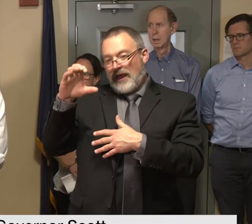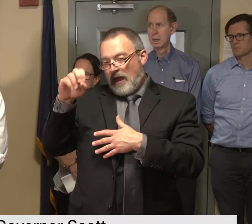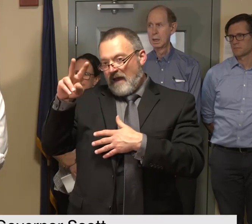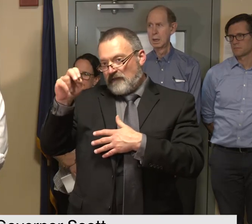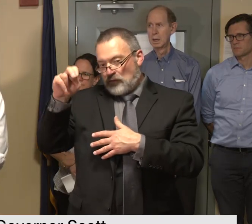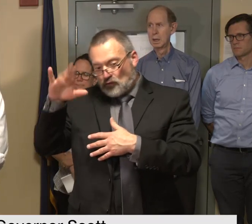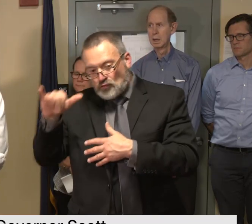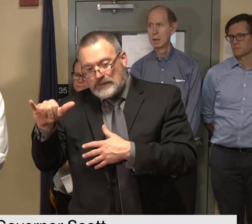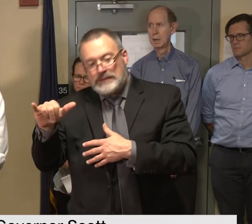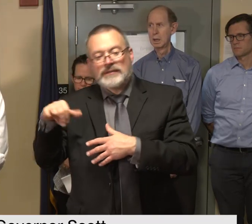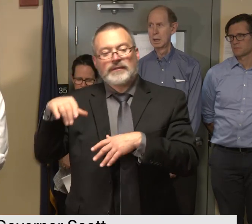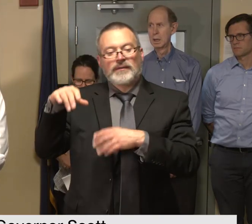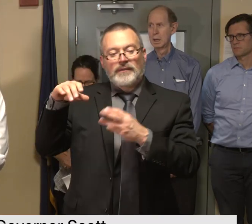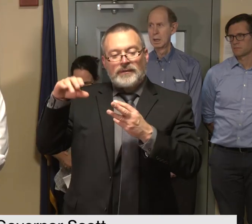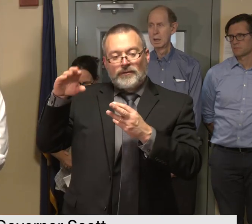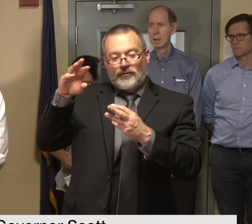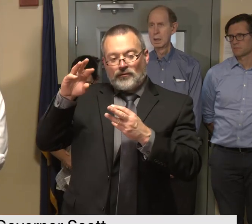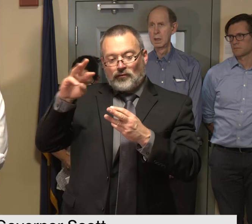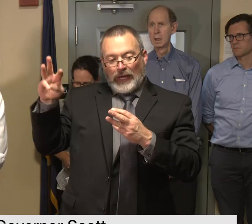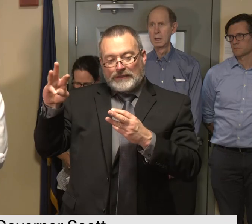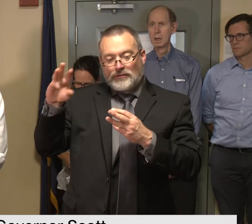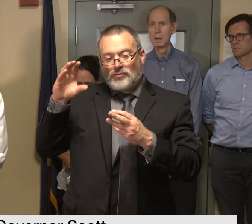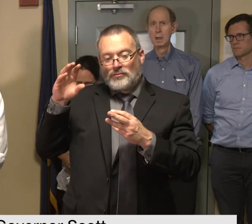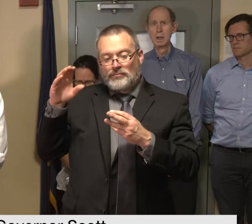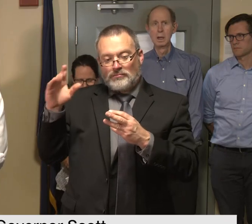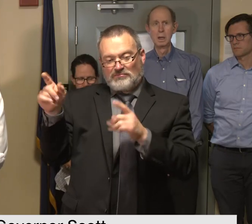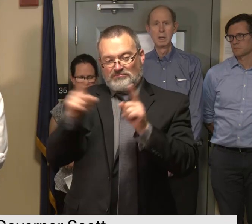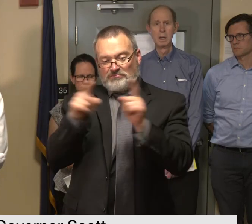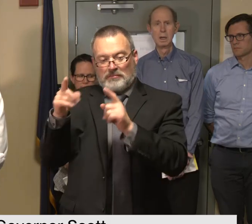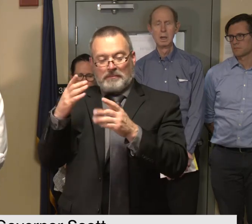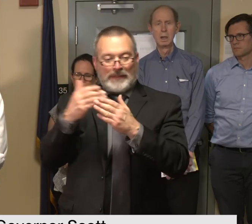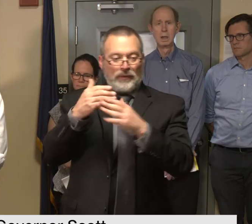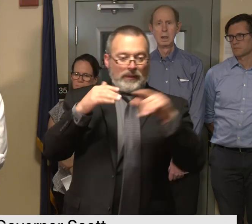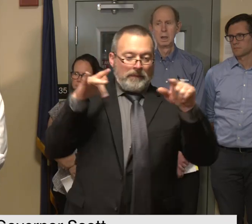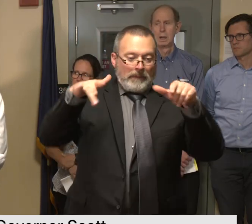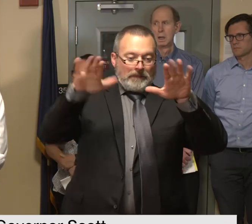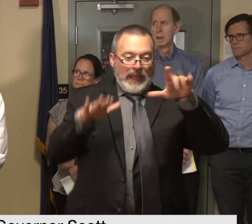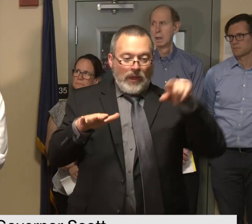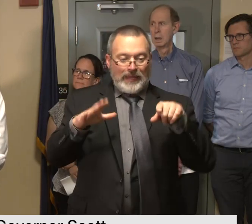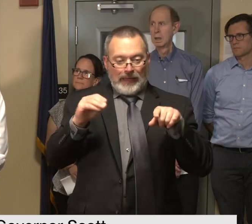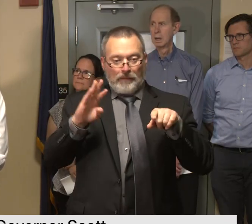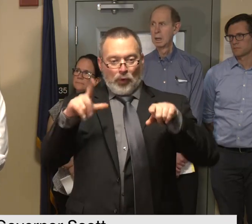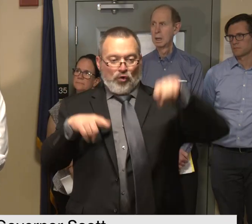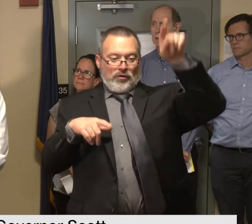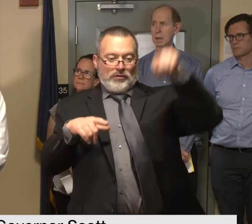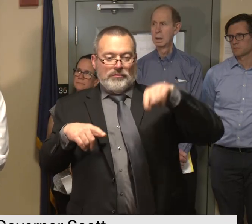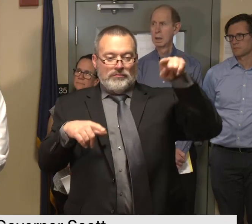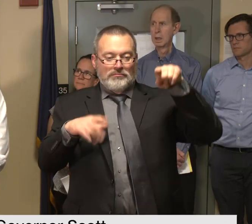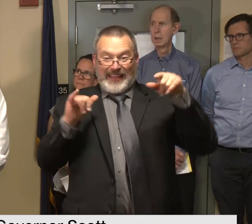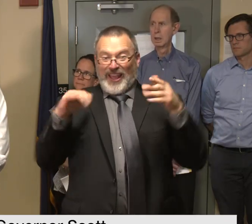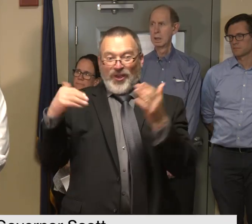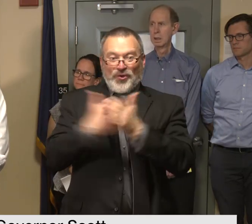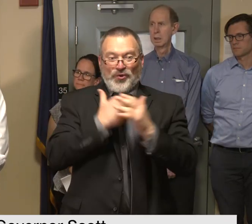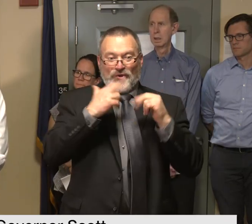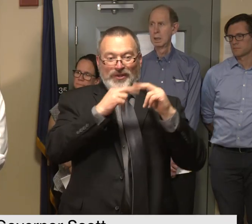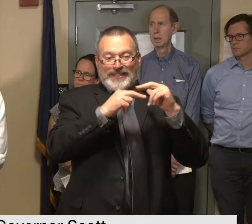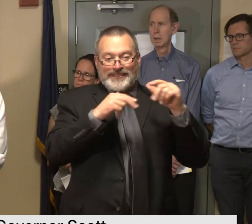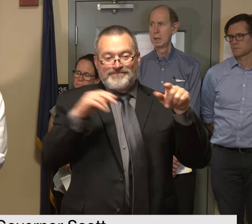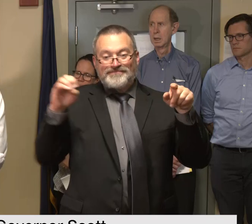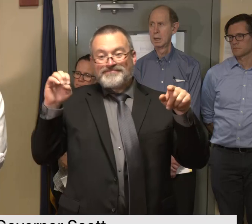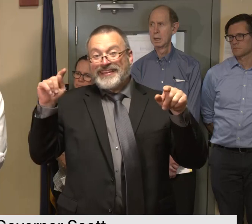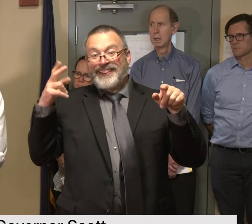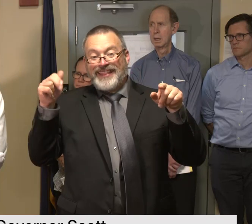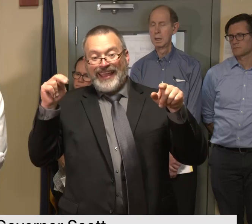the western corridor between middlebury and burlington this is new and this is the route of the ethan allen amtrak